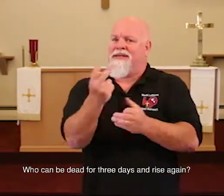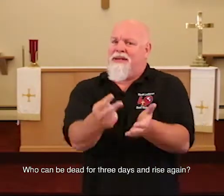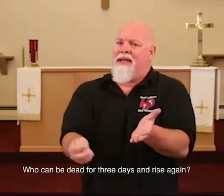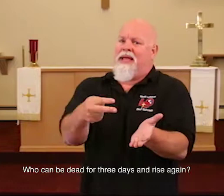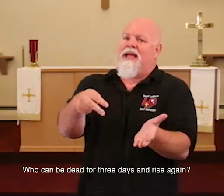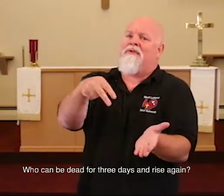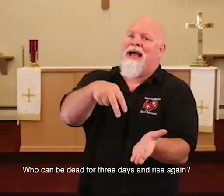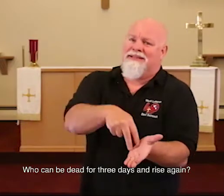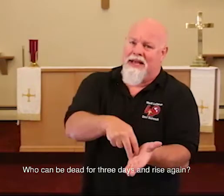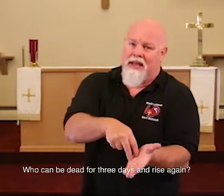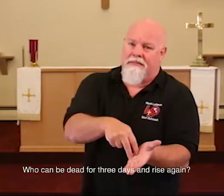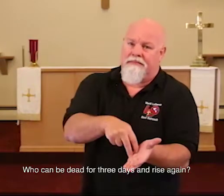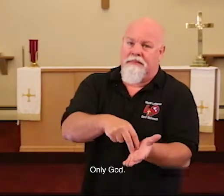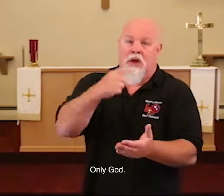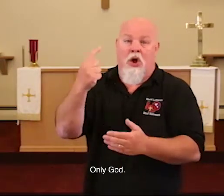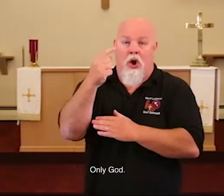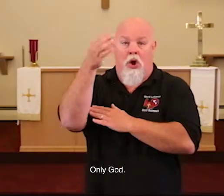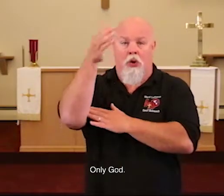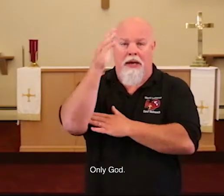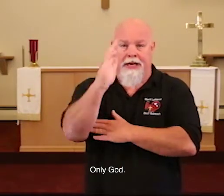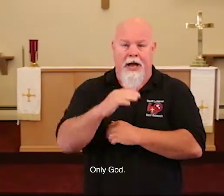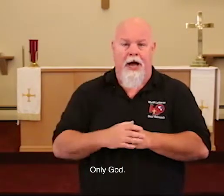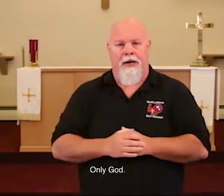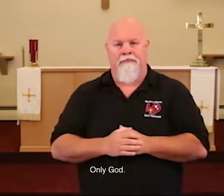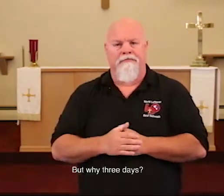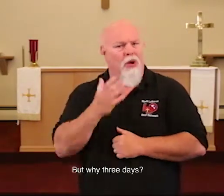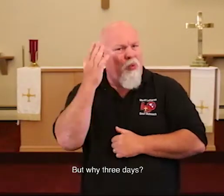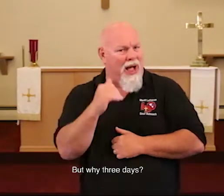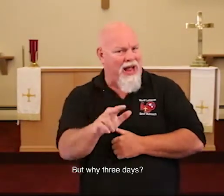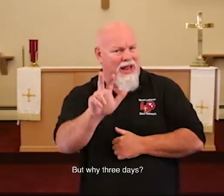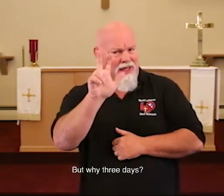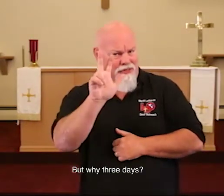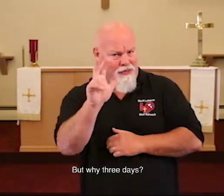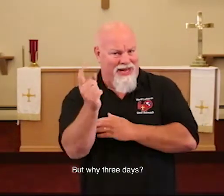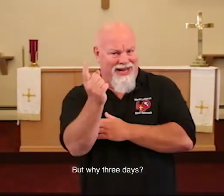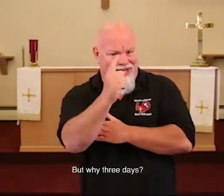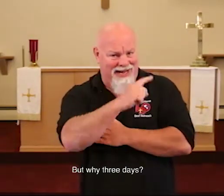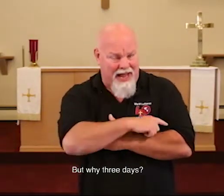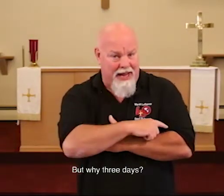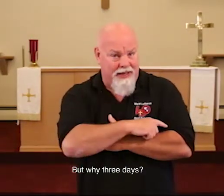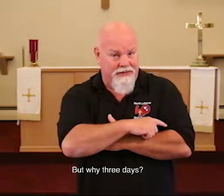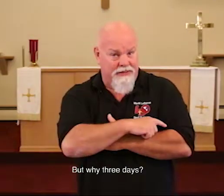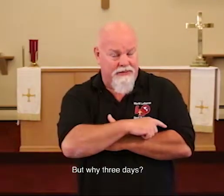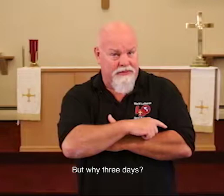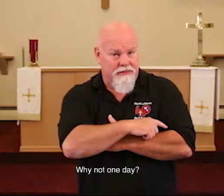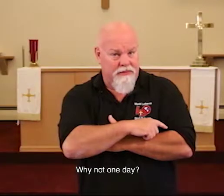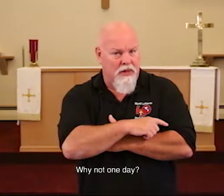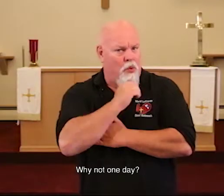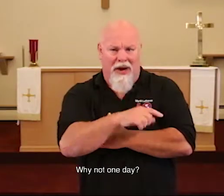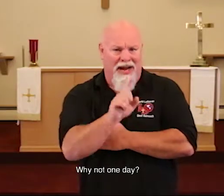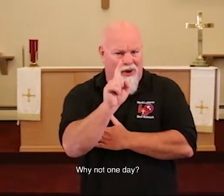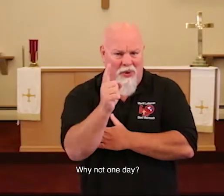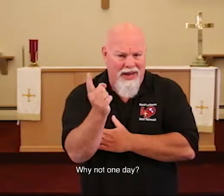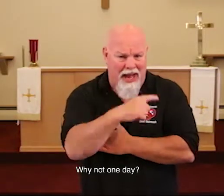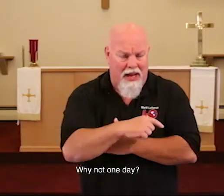and rise again? Only God. But why three days? Why not one day?